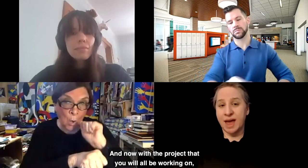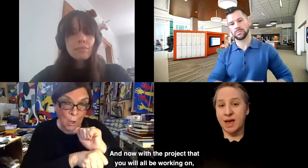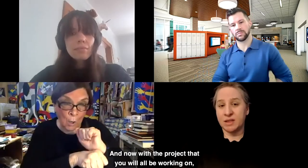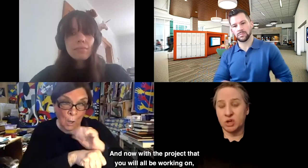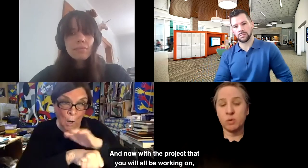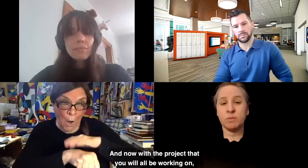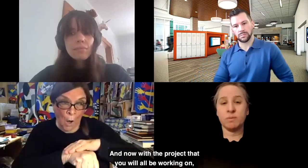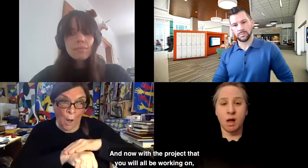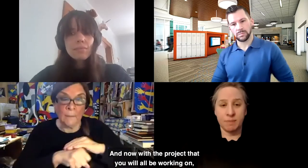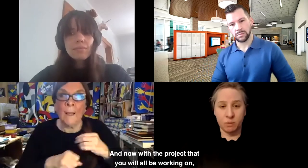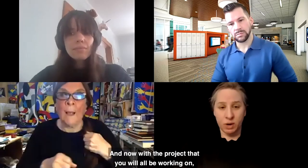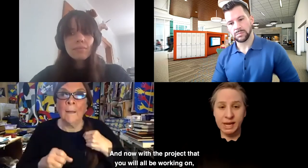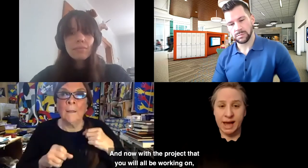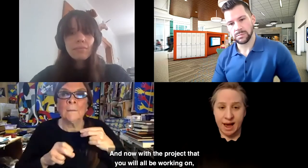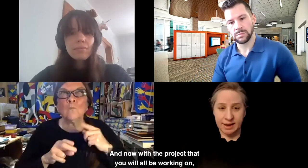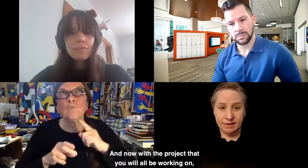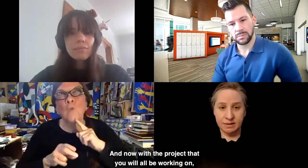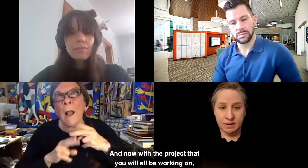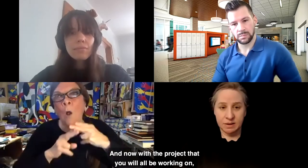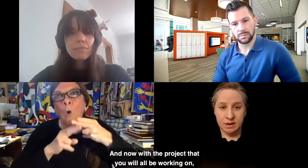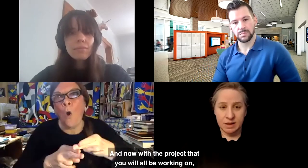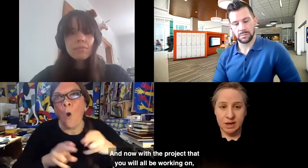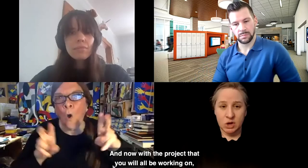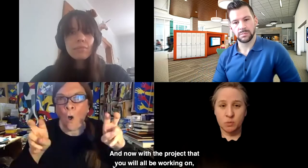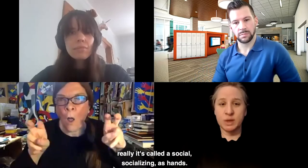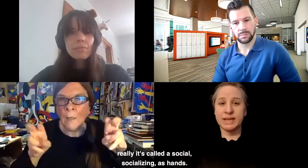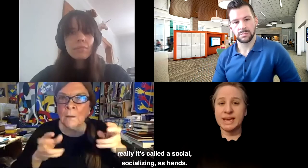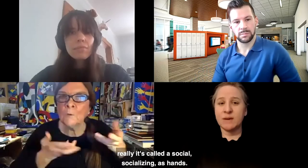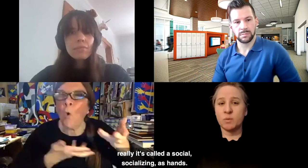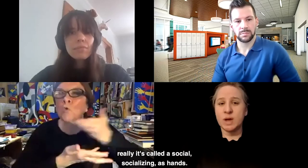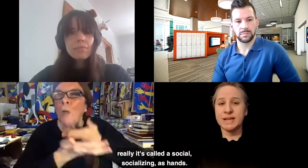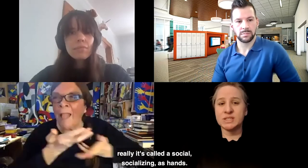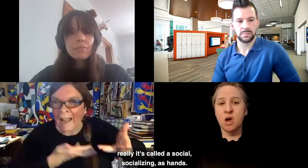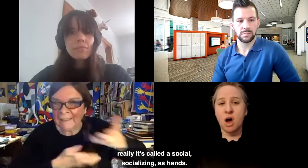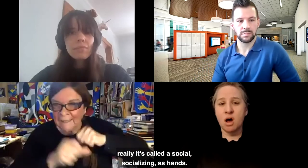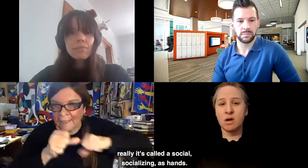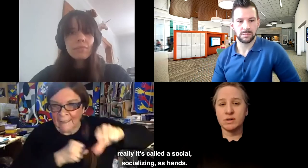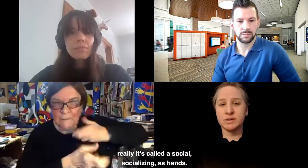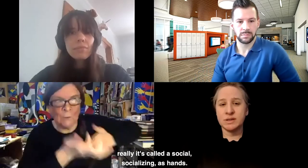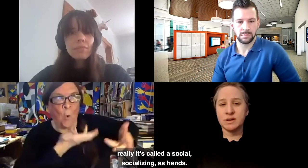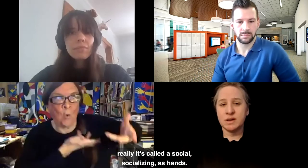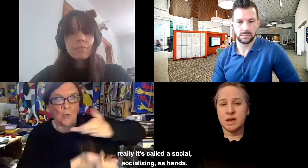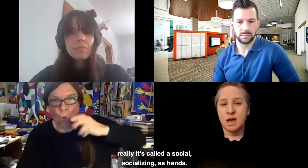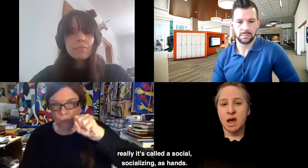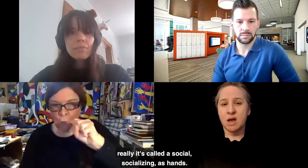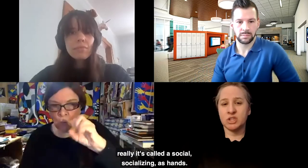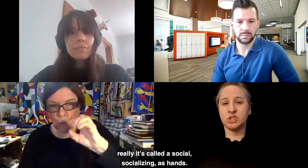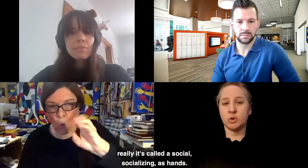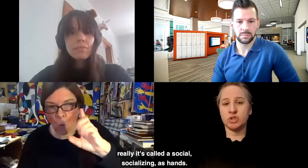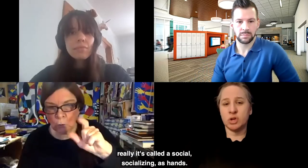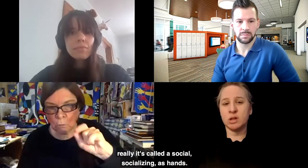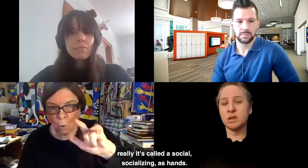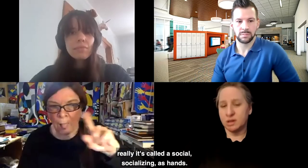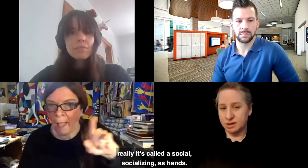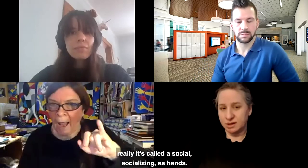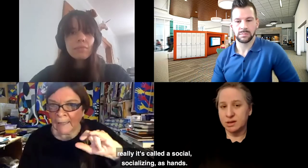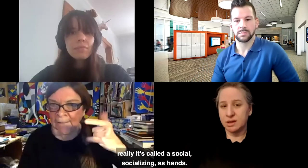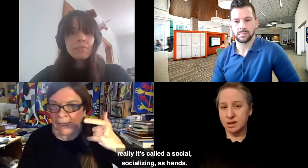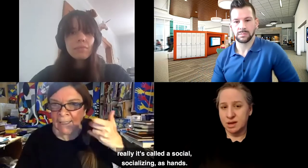that you will all be working on, really, it's called a social.